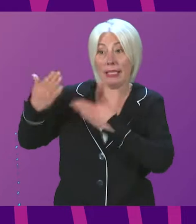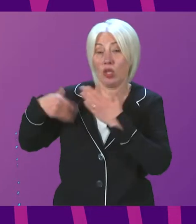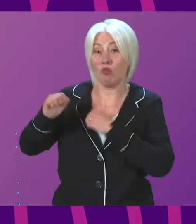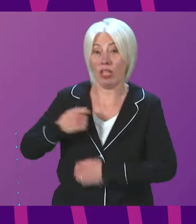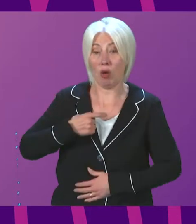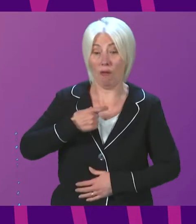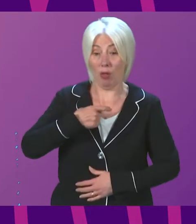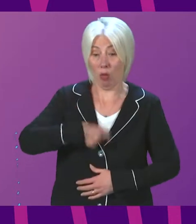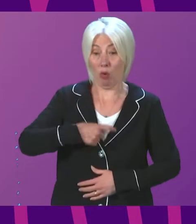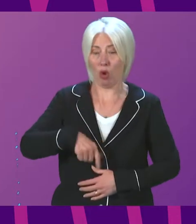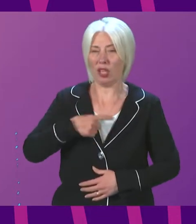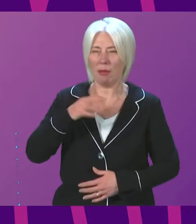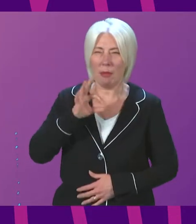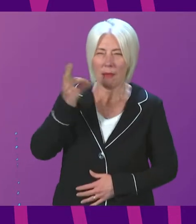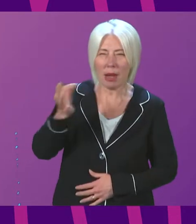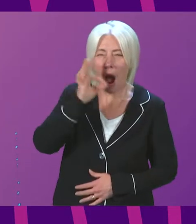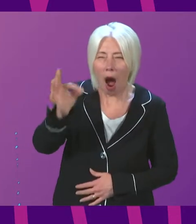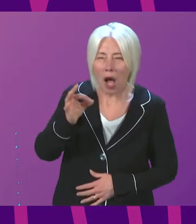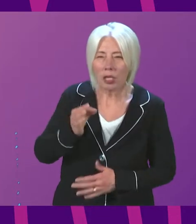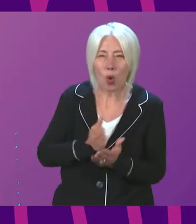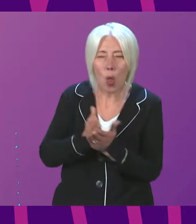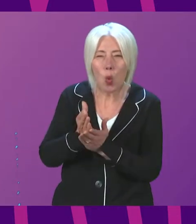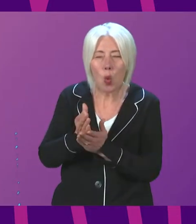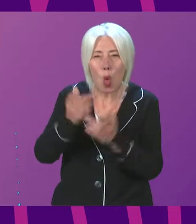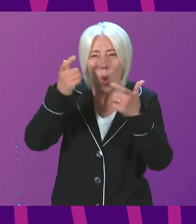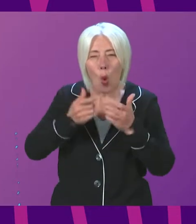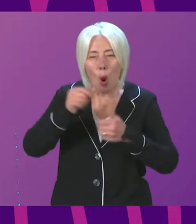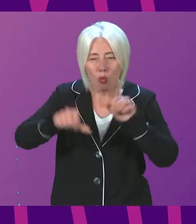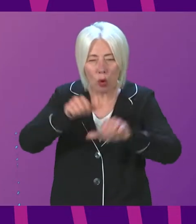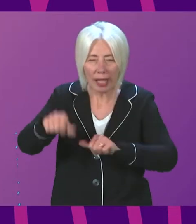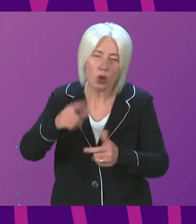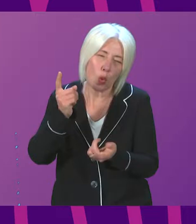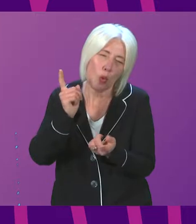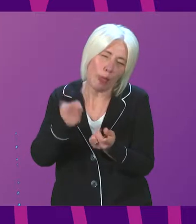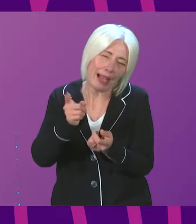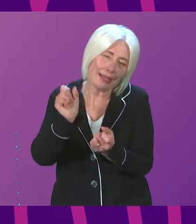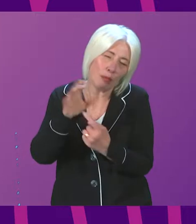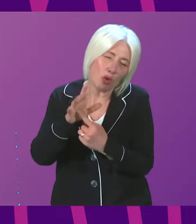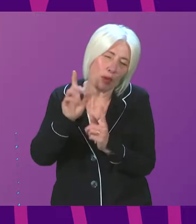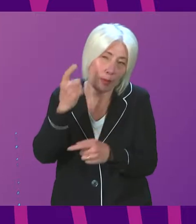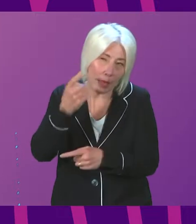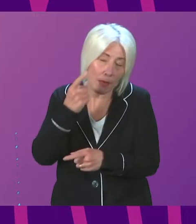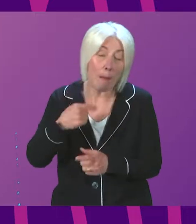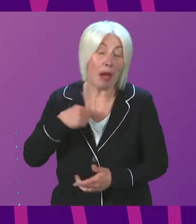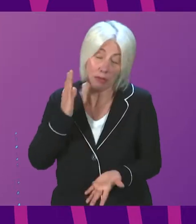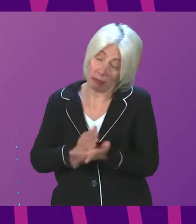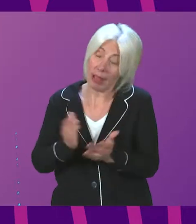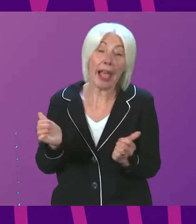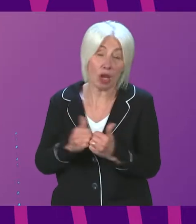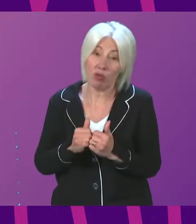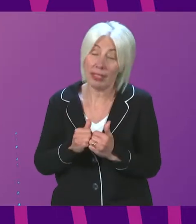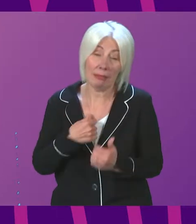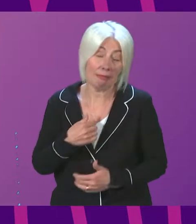victim has been requested as part of the court process so these are important issues I do agree and I think this is simply a statement of fact sadly